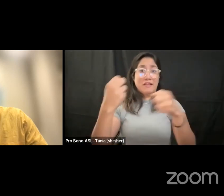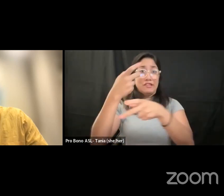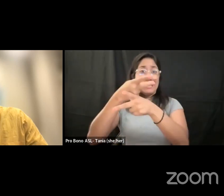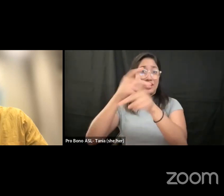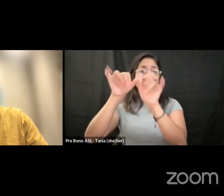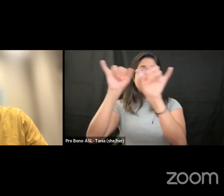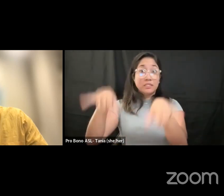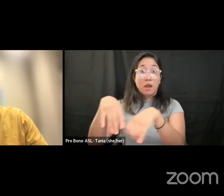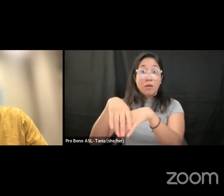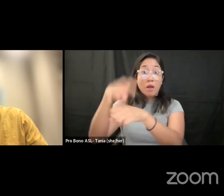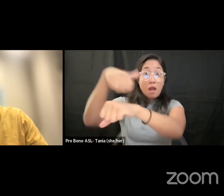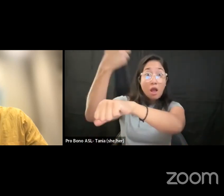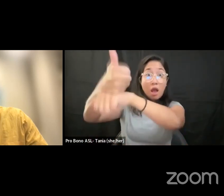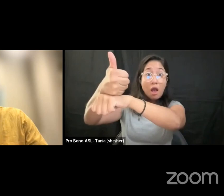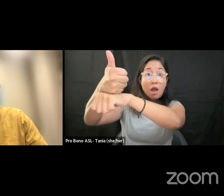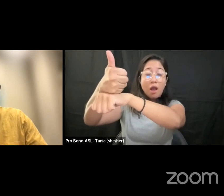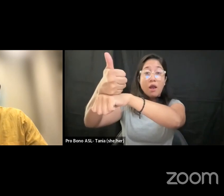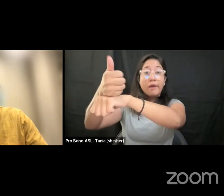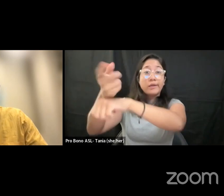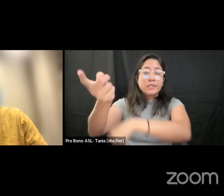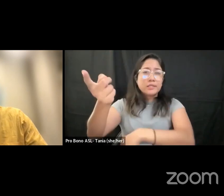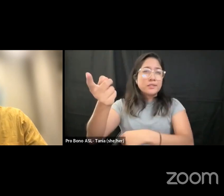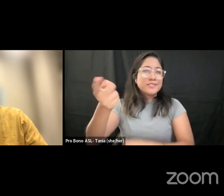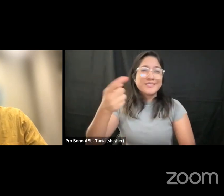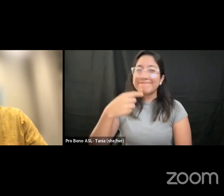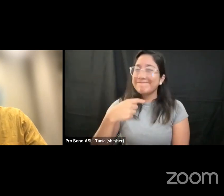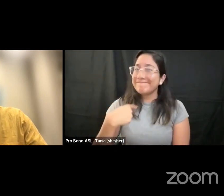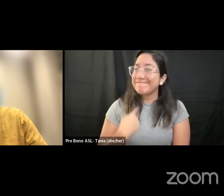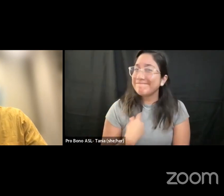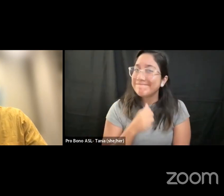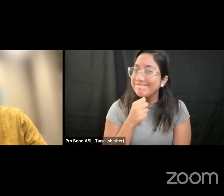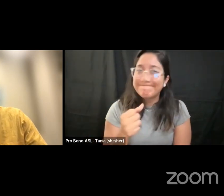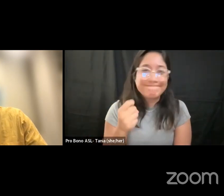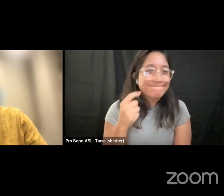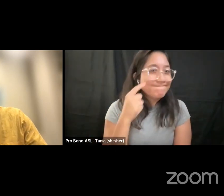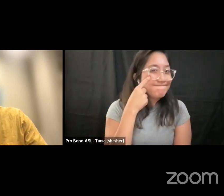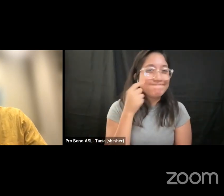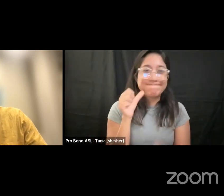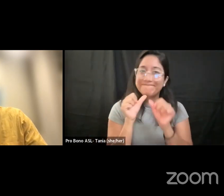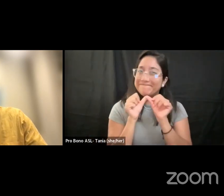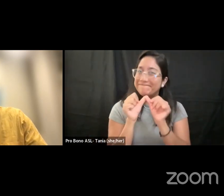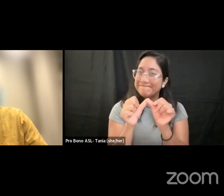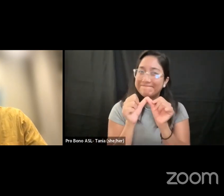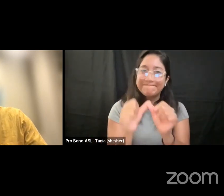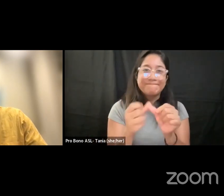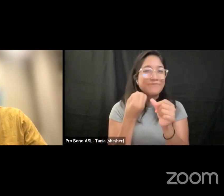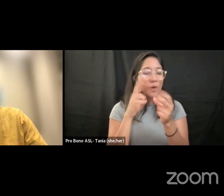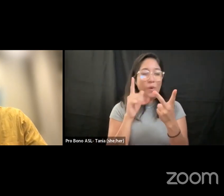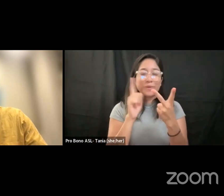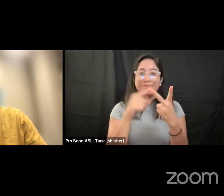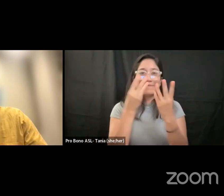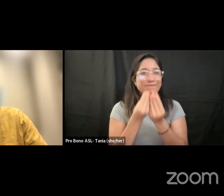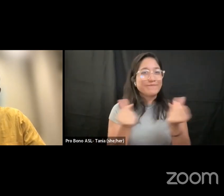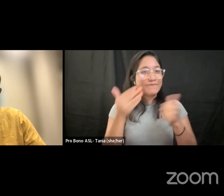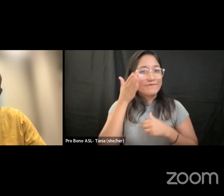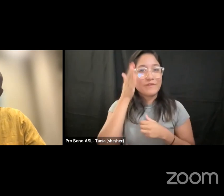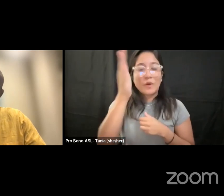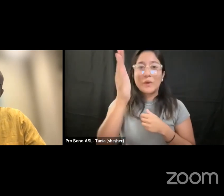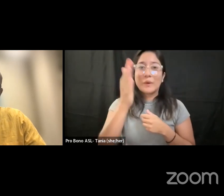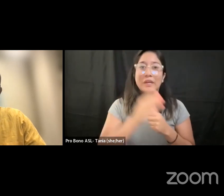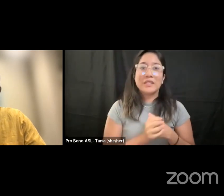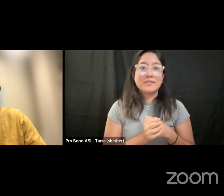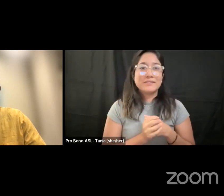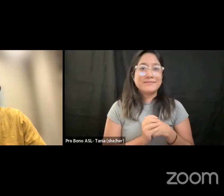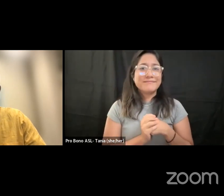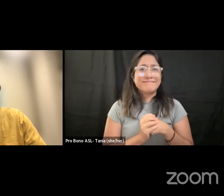i don't think that that's sustainable or that's a way forward because they still exist within the space they're